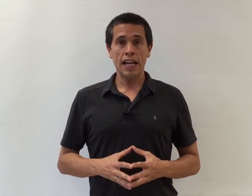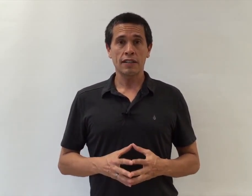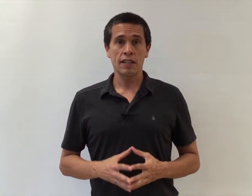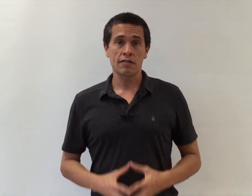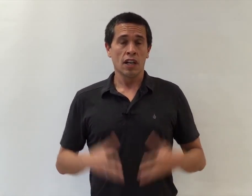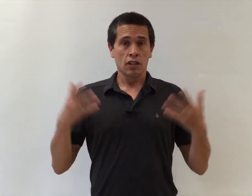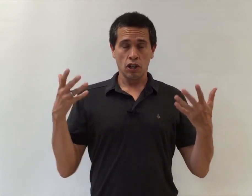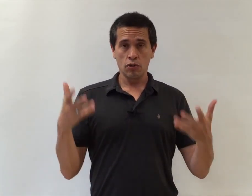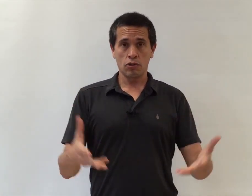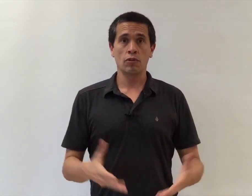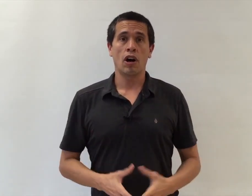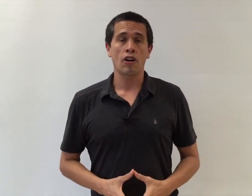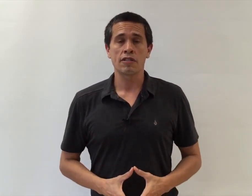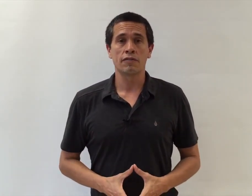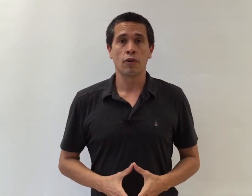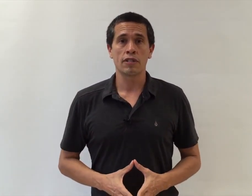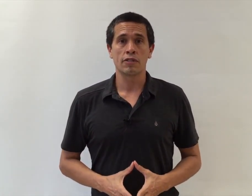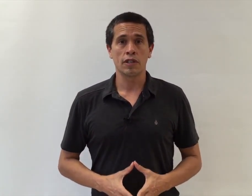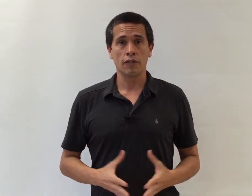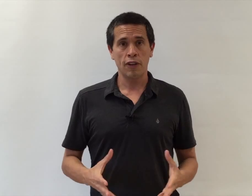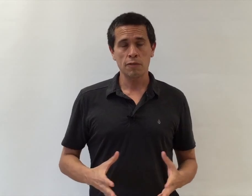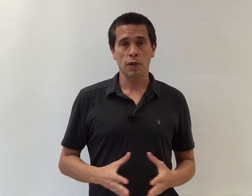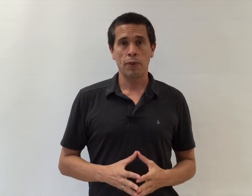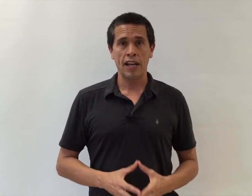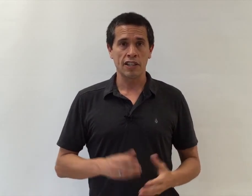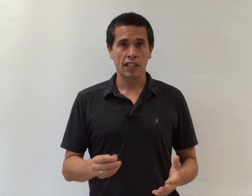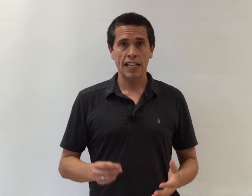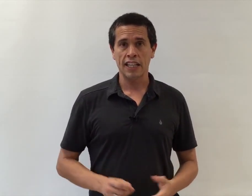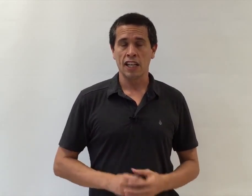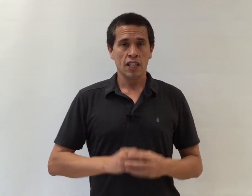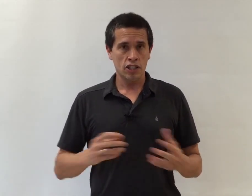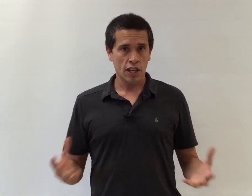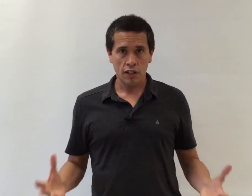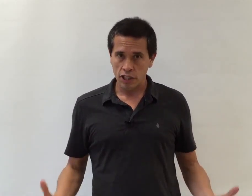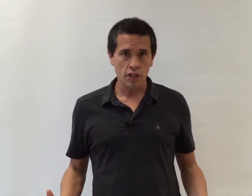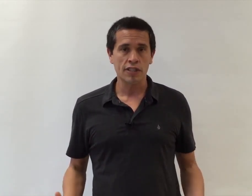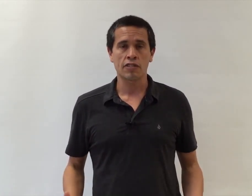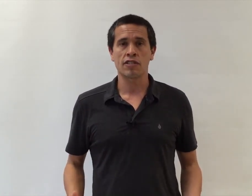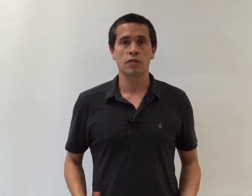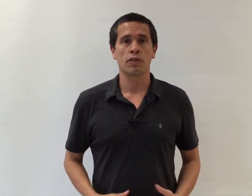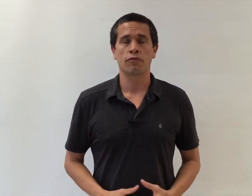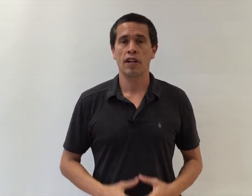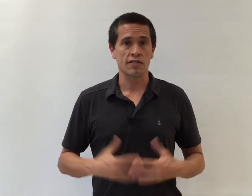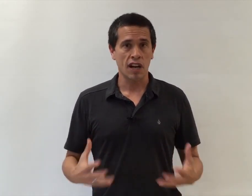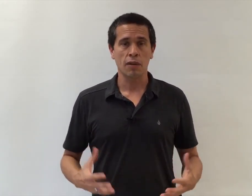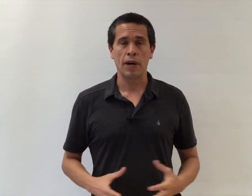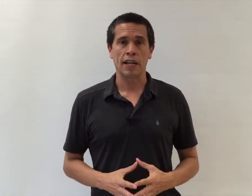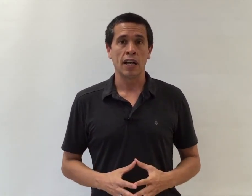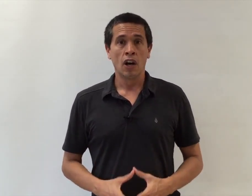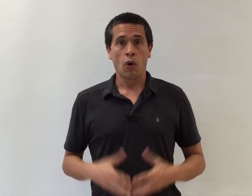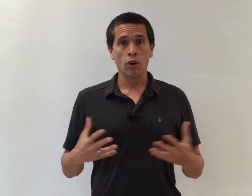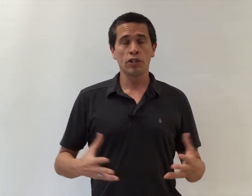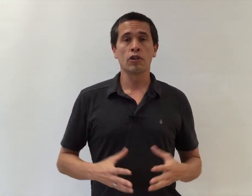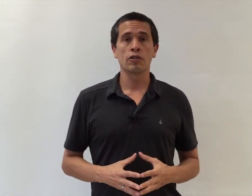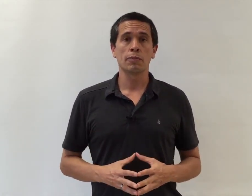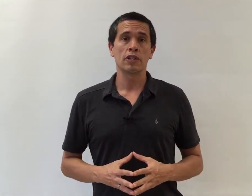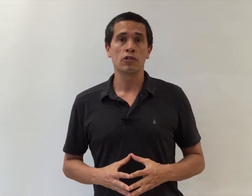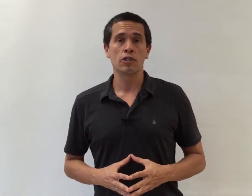like this go to the RC voice studio Facebook page and like it share share this exercise with your friends talk about it or you can go to my youtube